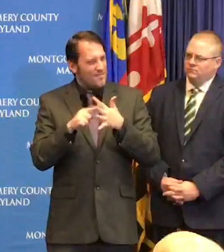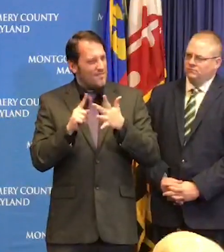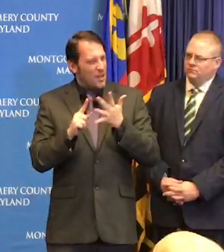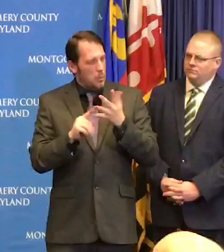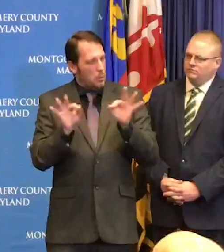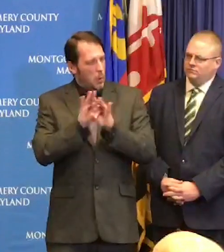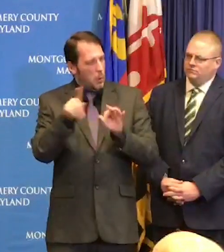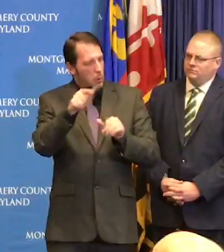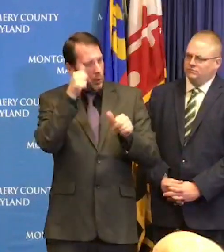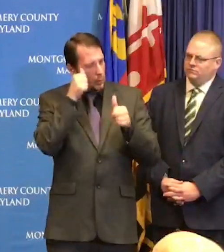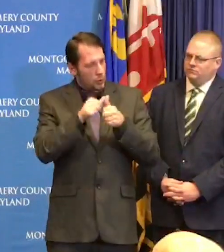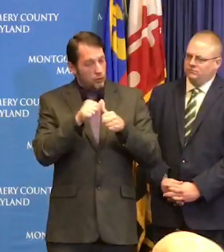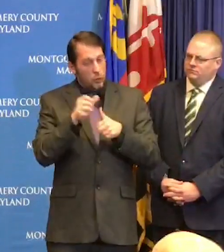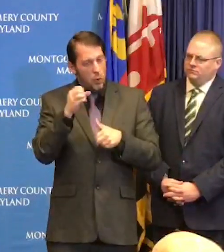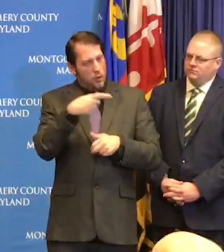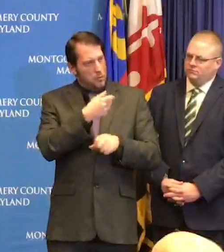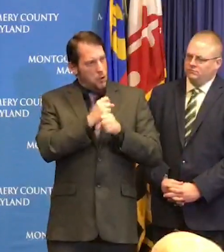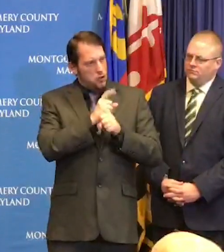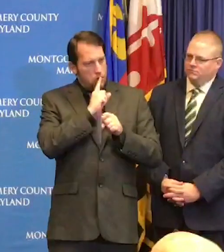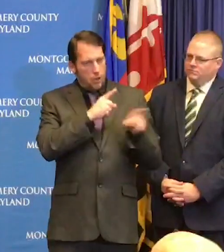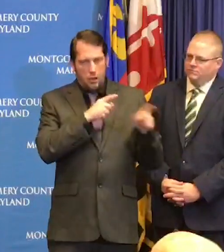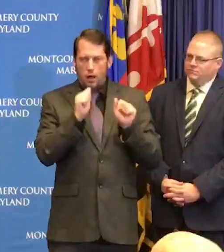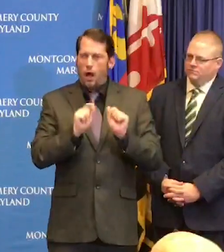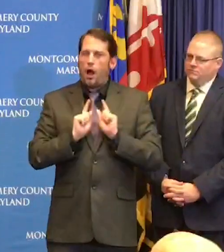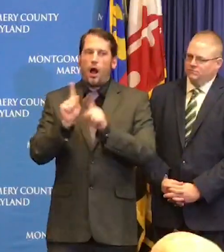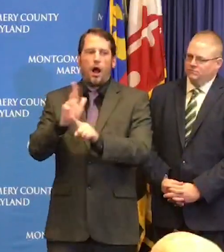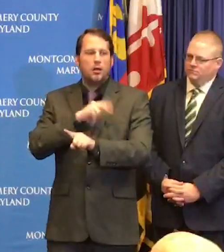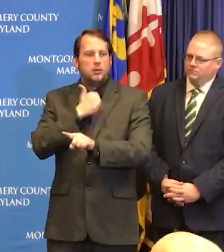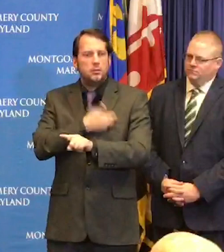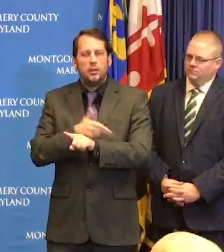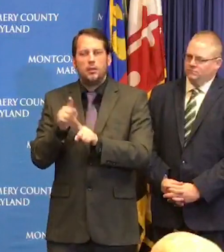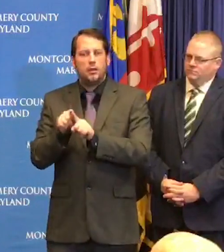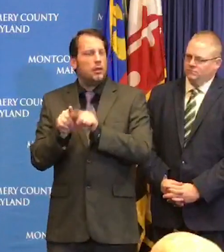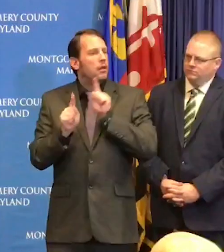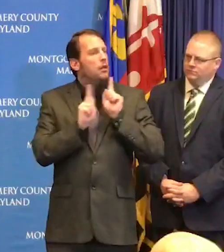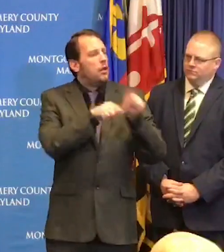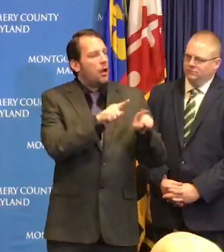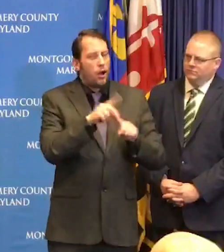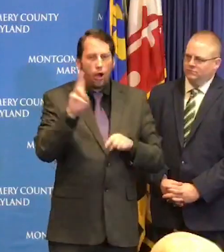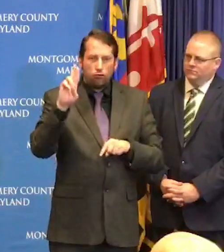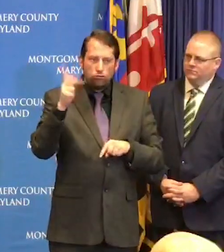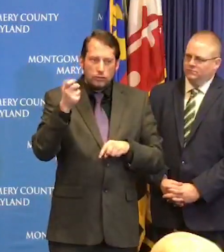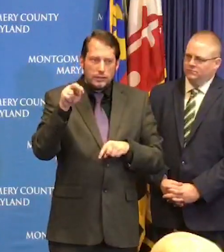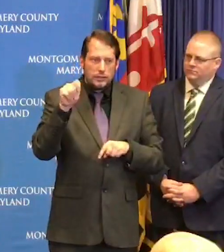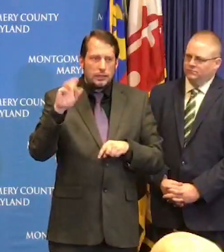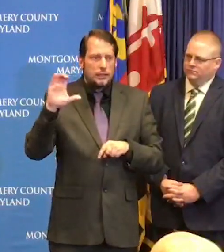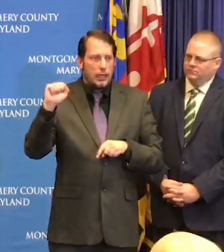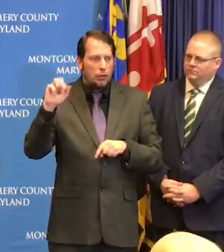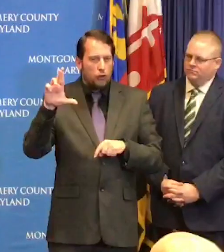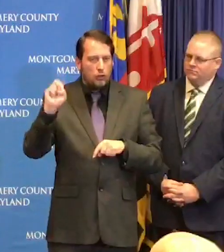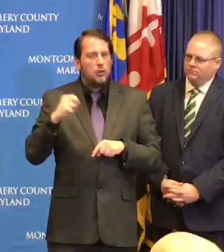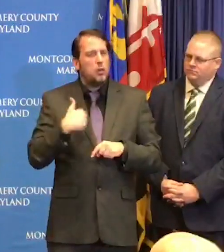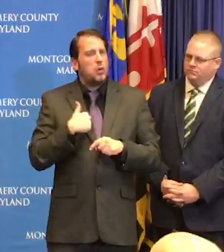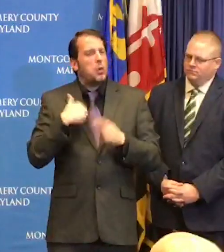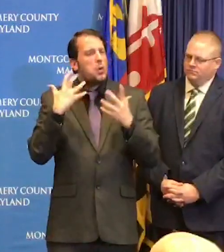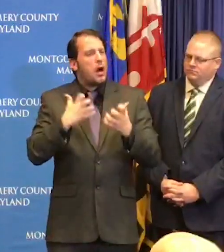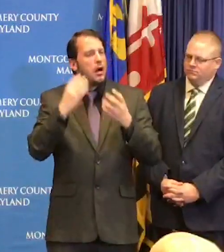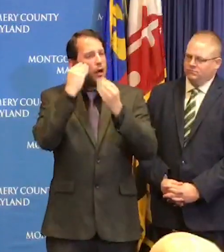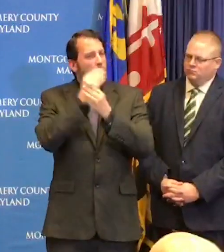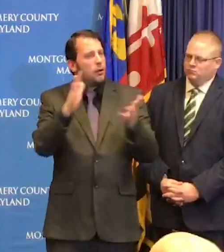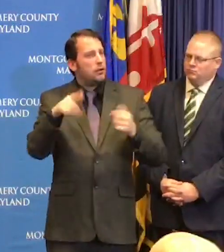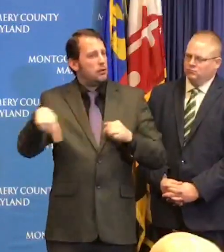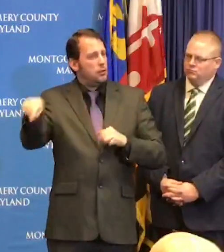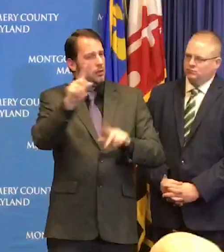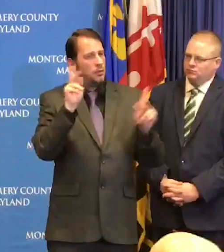again going back to the point of we want to make sure that we educate the public and get right information out there so that our emergency rooms aren't